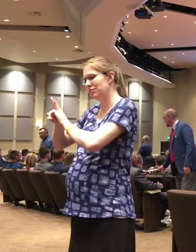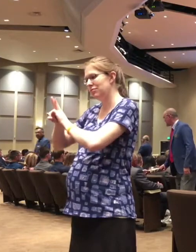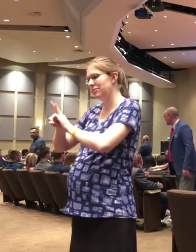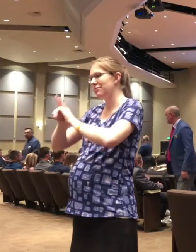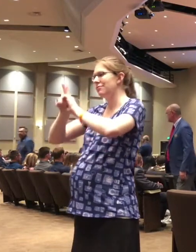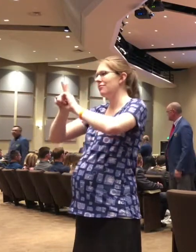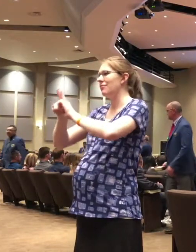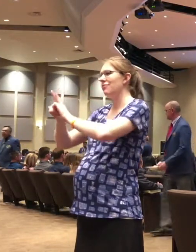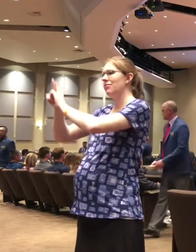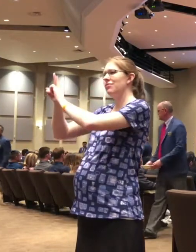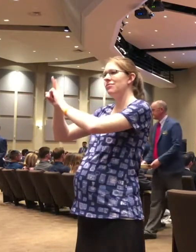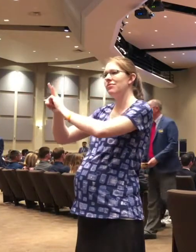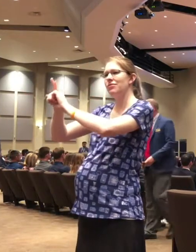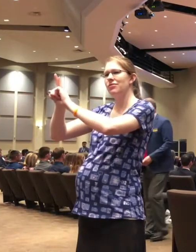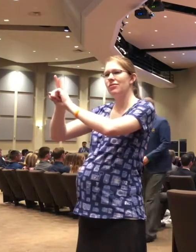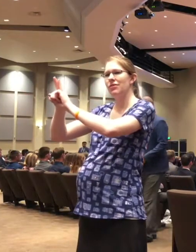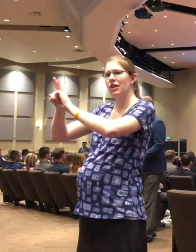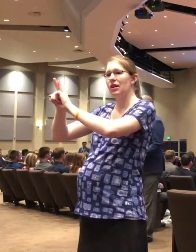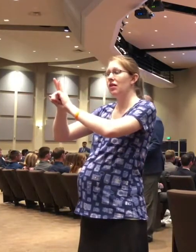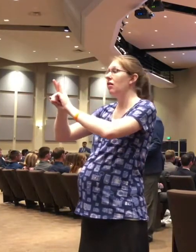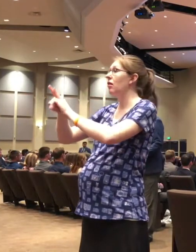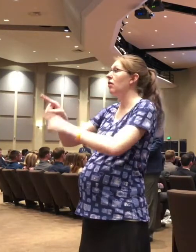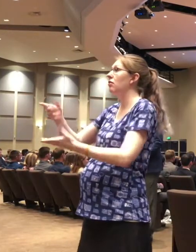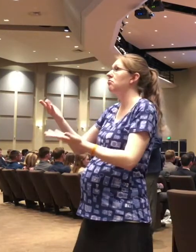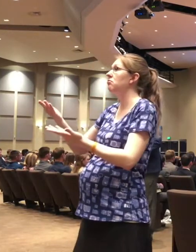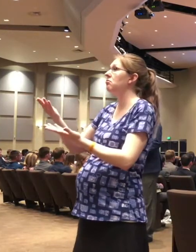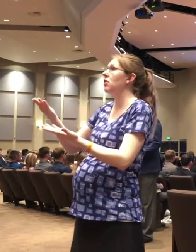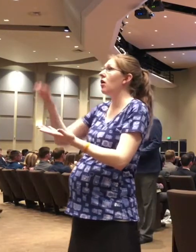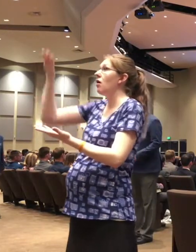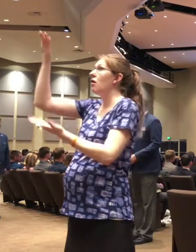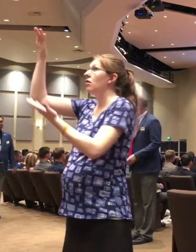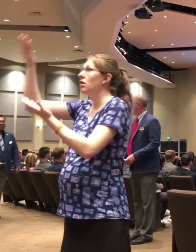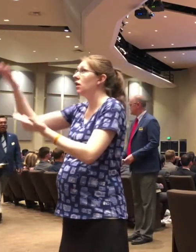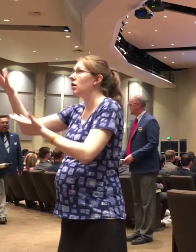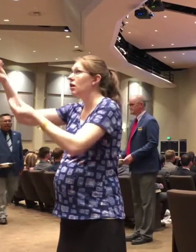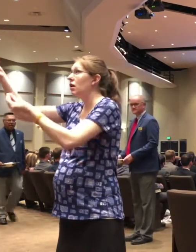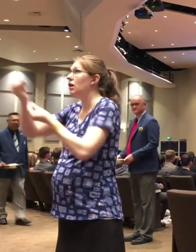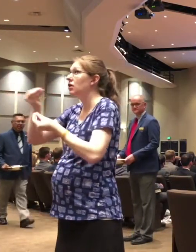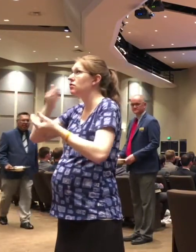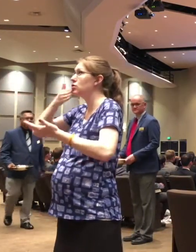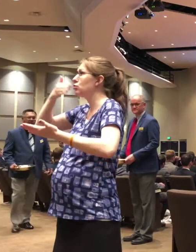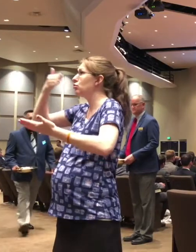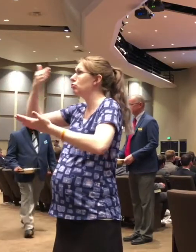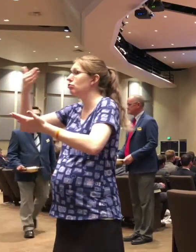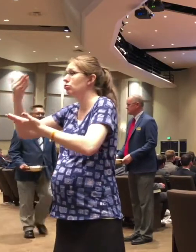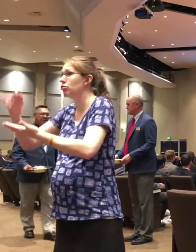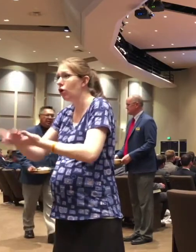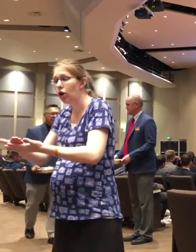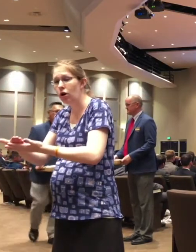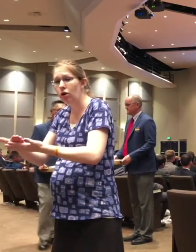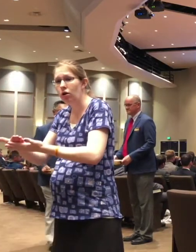For the God of the mountain is still God in the valley.